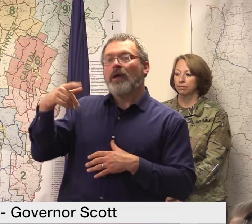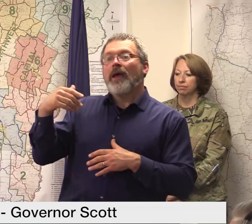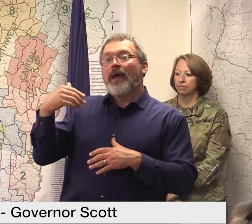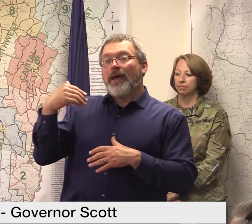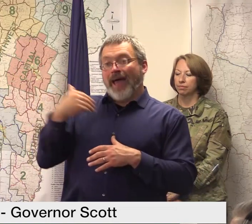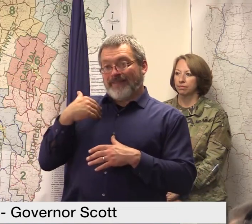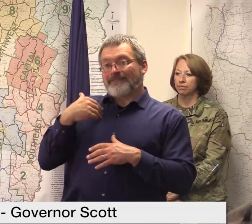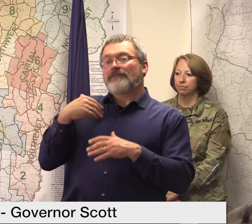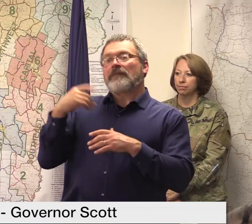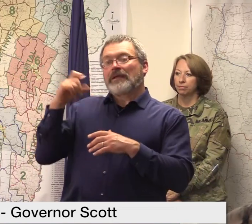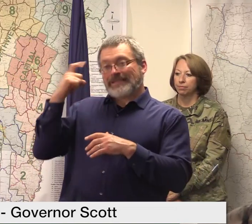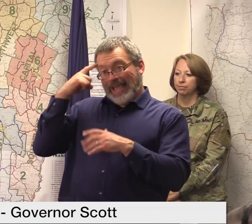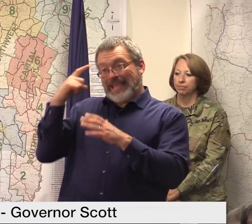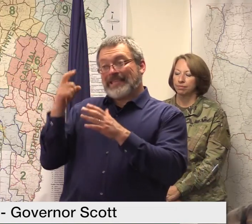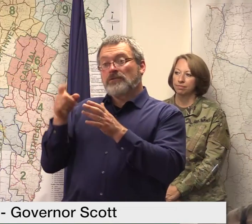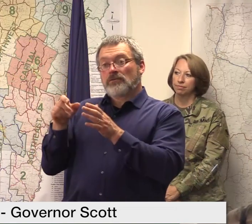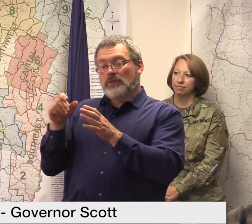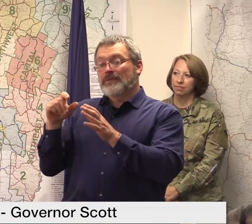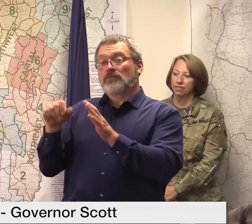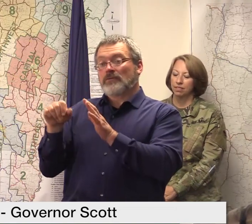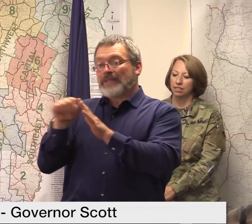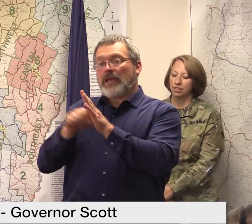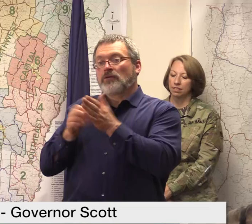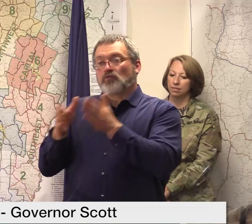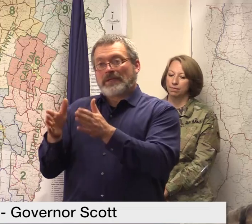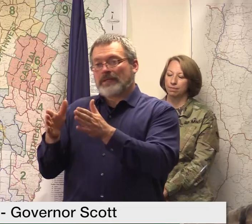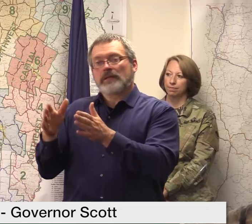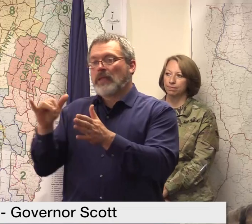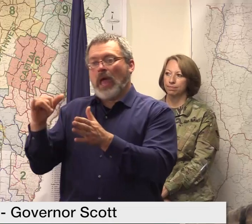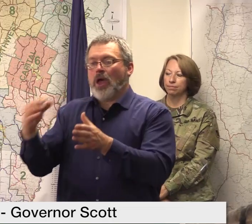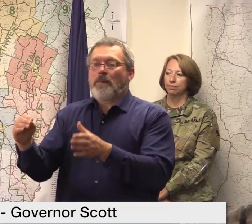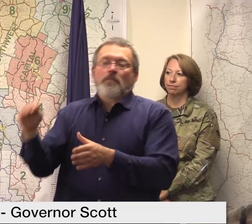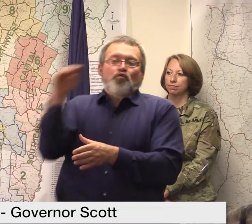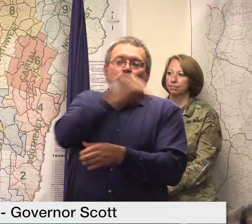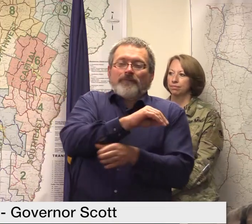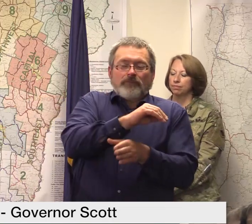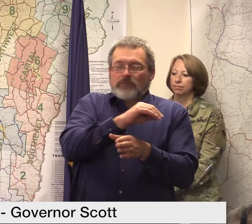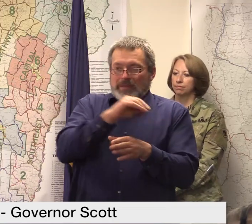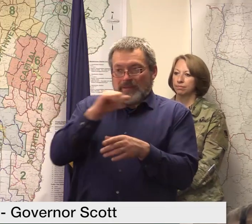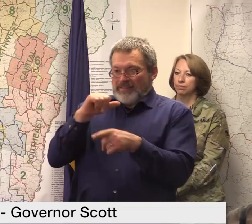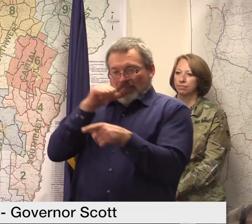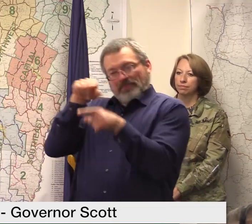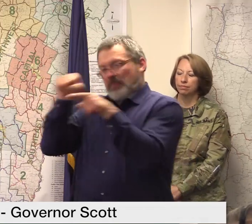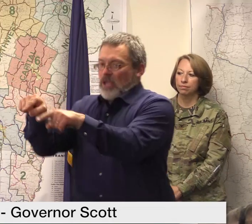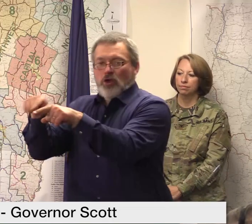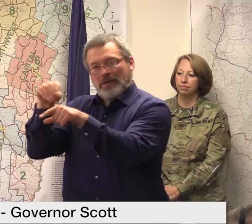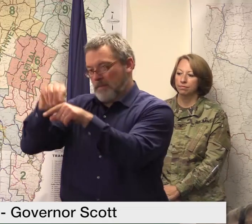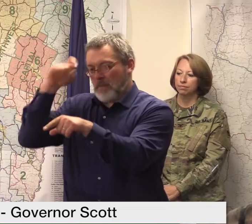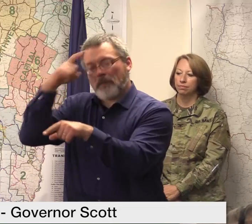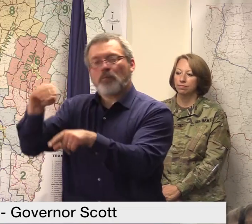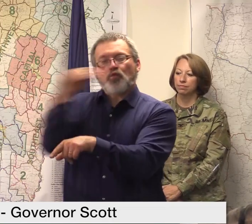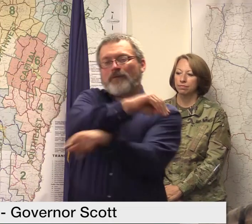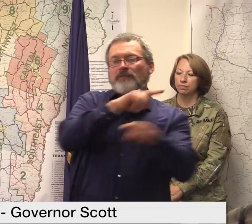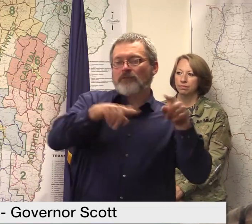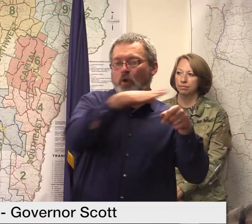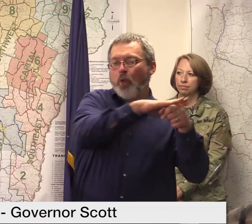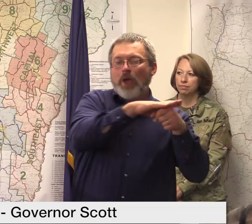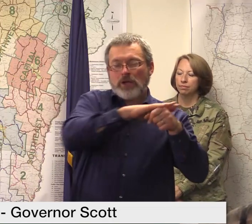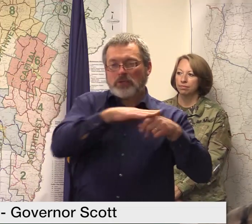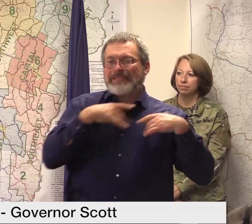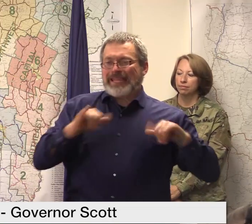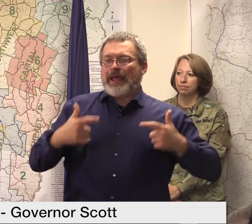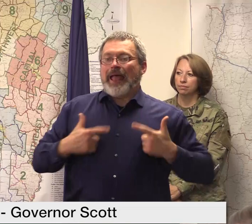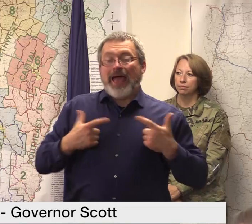including driver improvement functions hearings suspensions and reinstatements the dummerston